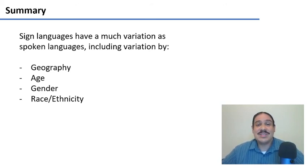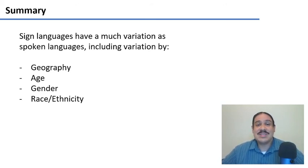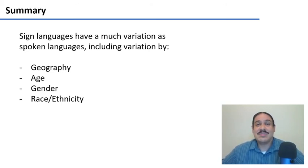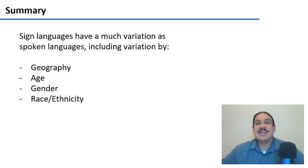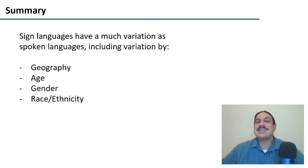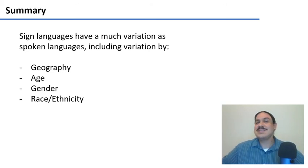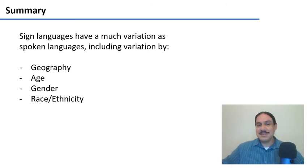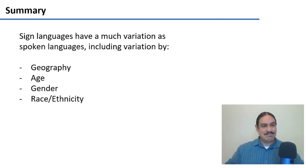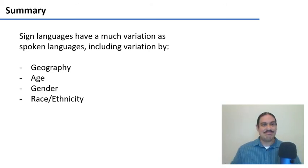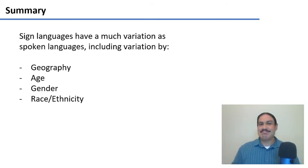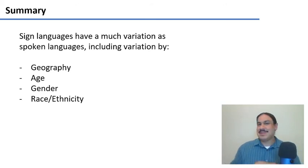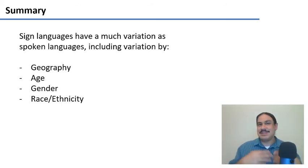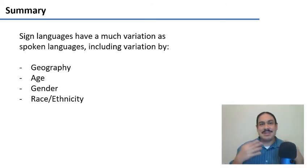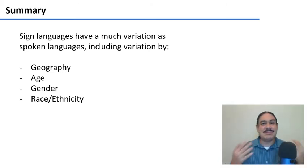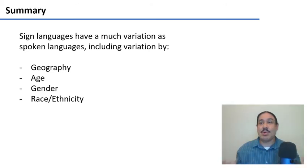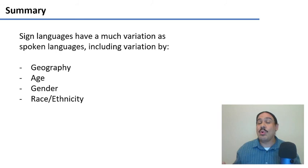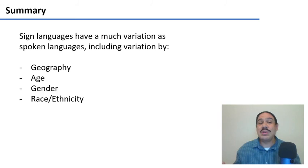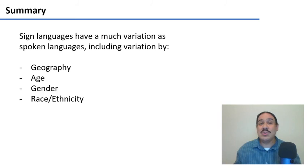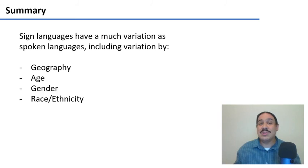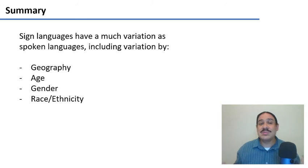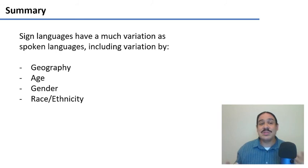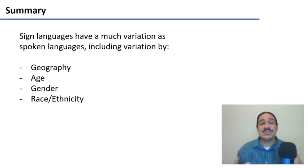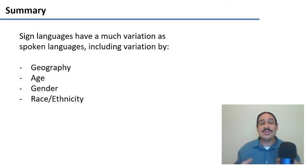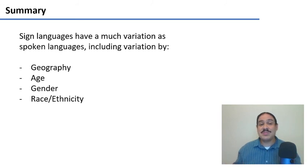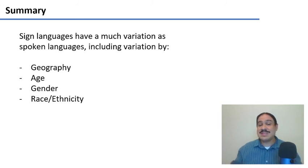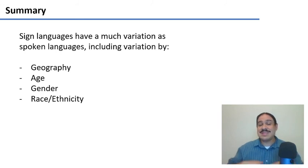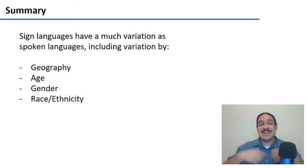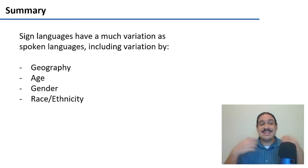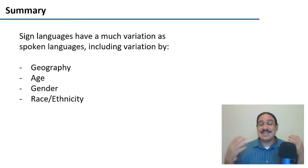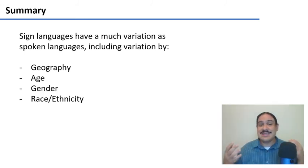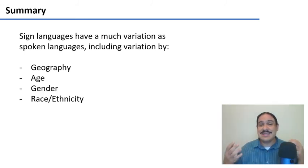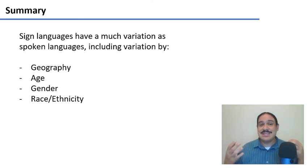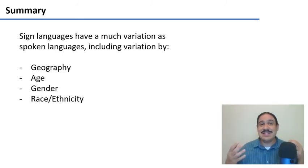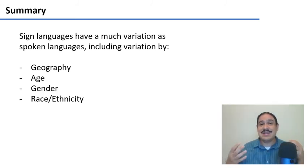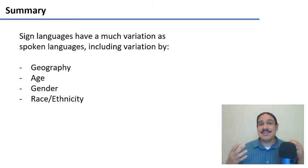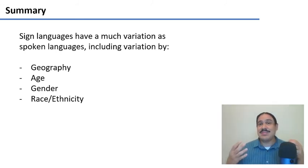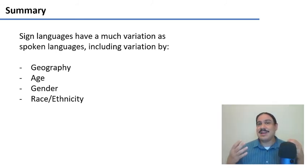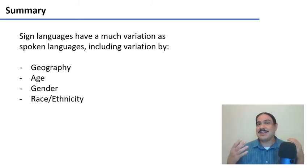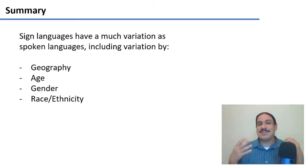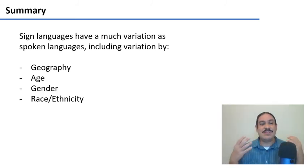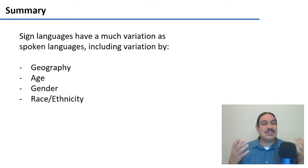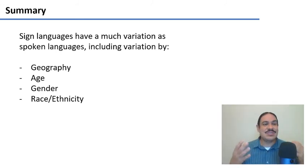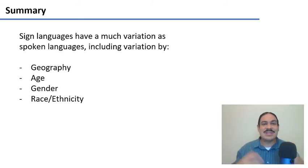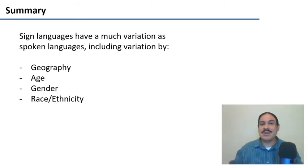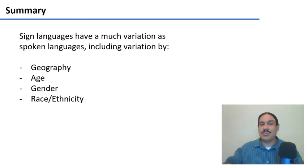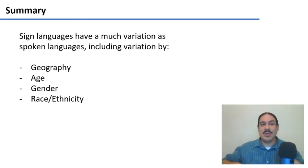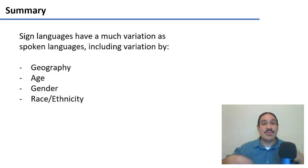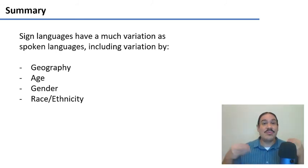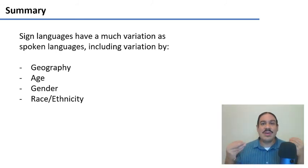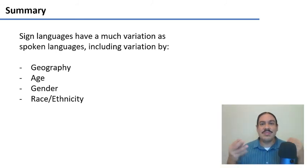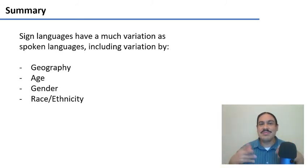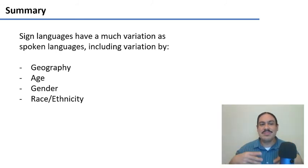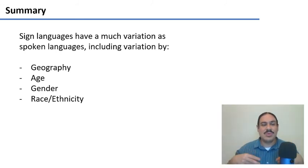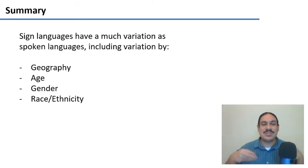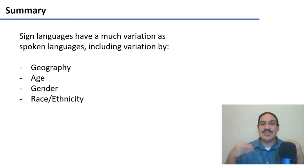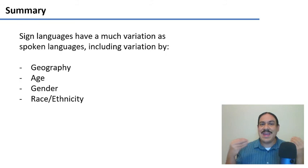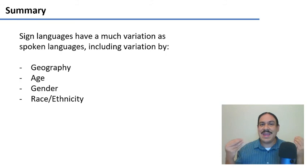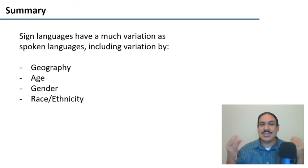because all humans want to express identity uh by features like where they're from what's their age